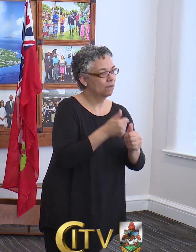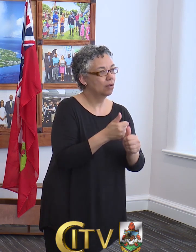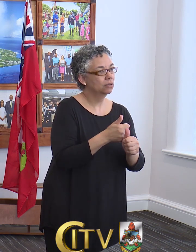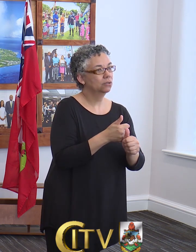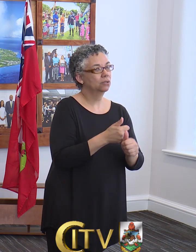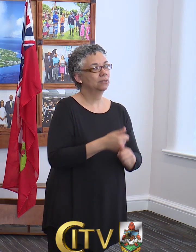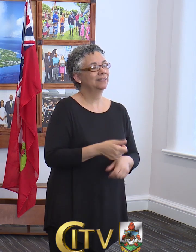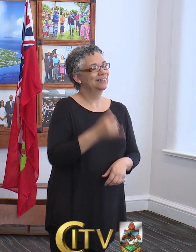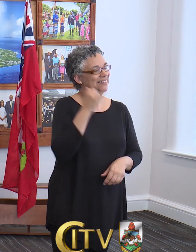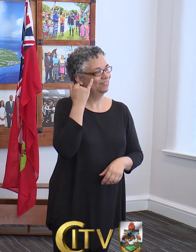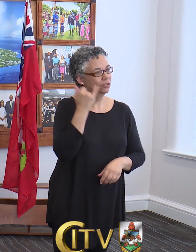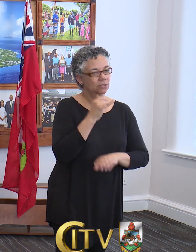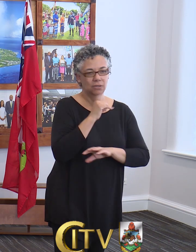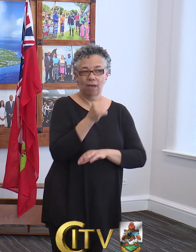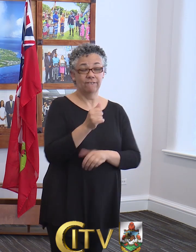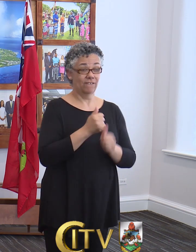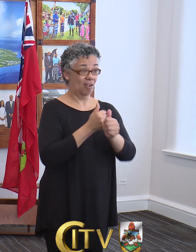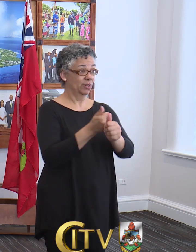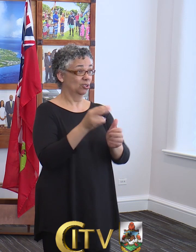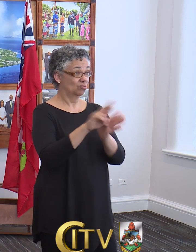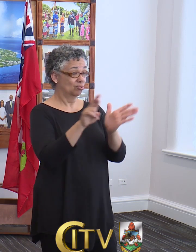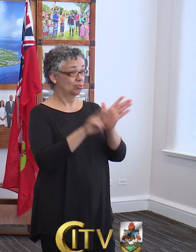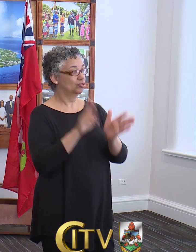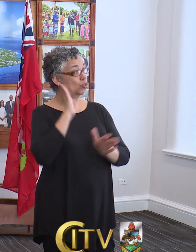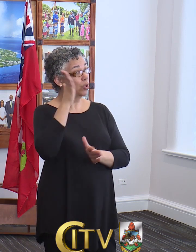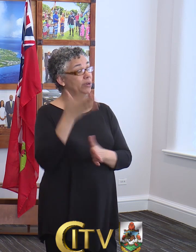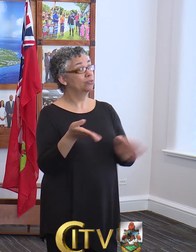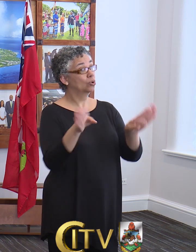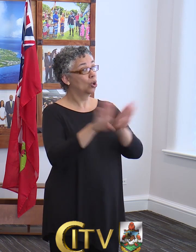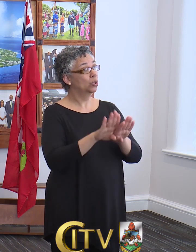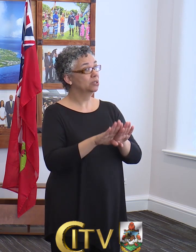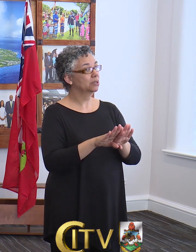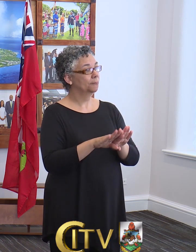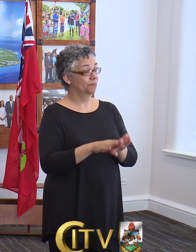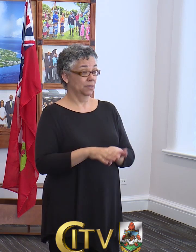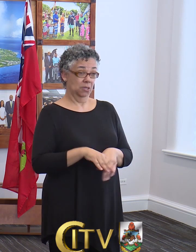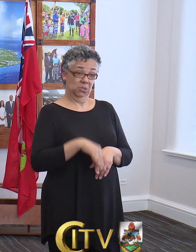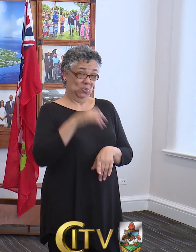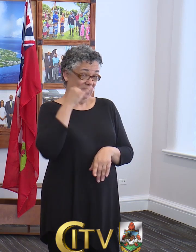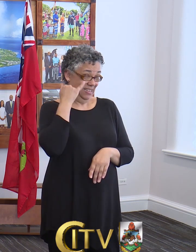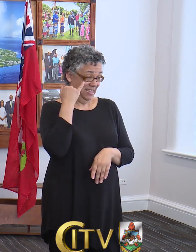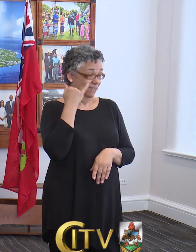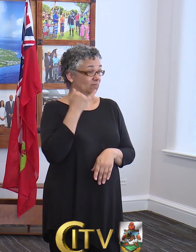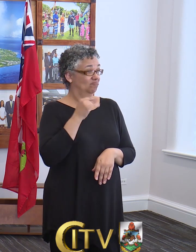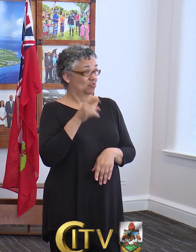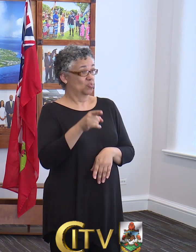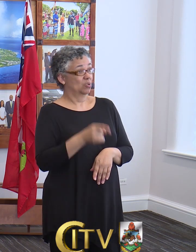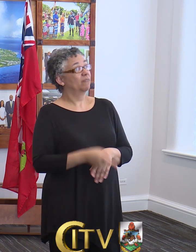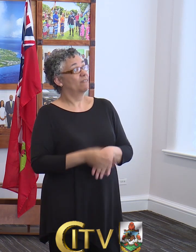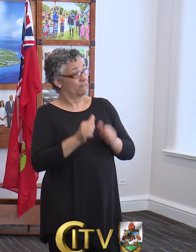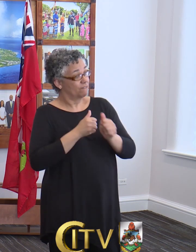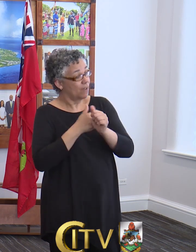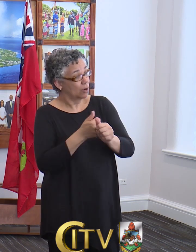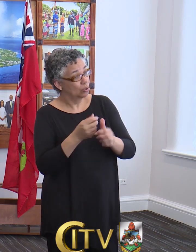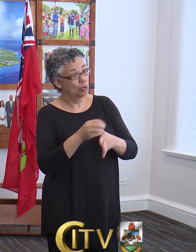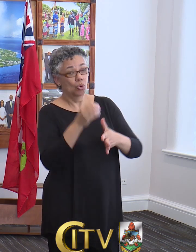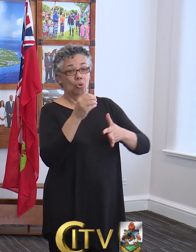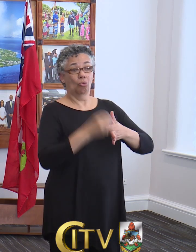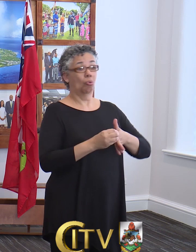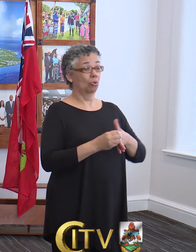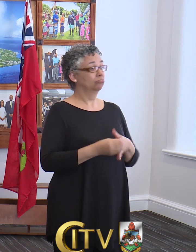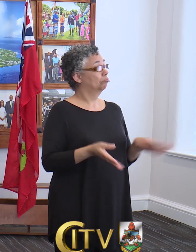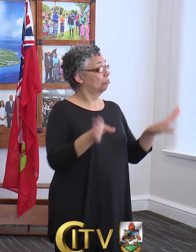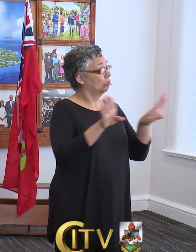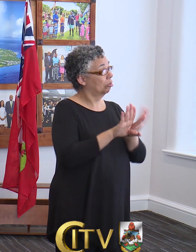will be ordered to close. So it is up to business owners whether or not they want to enforce social distancing or if they want to voluntarily